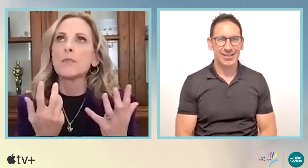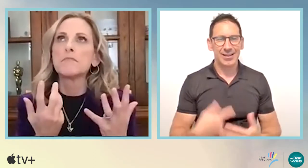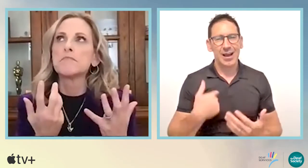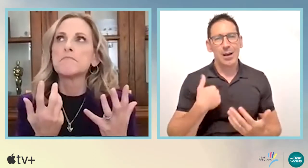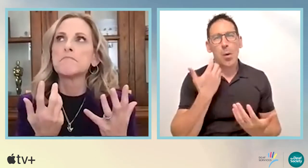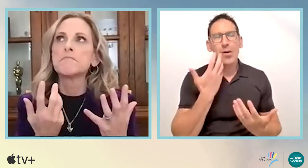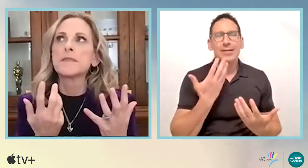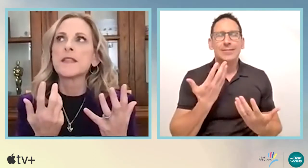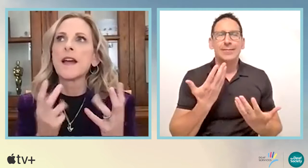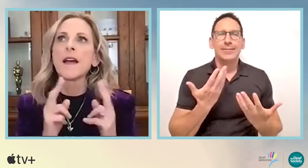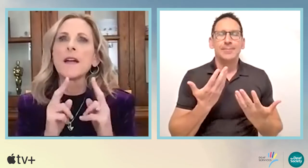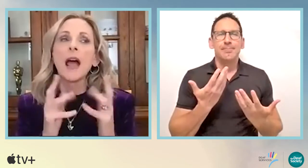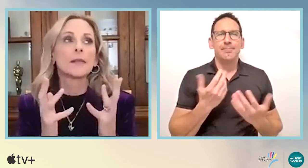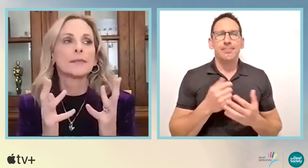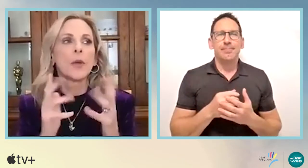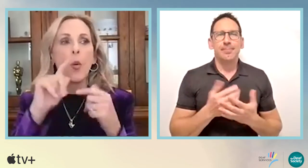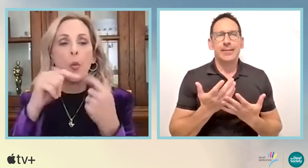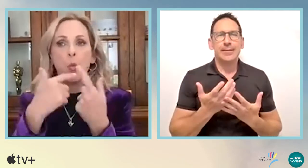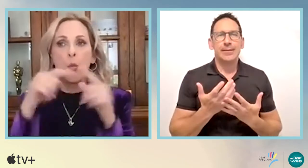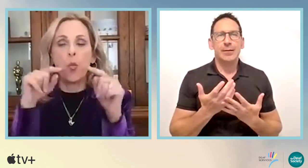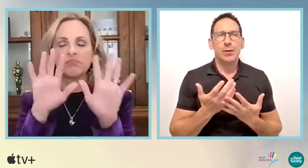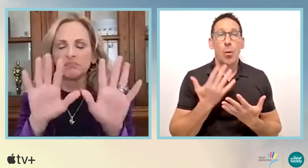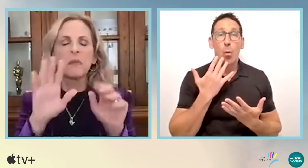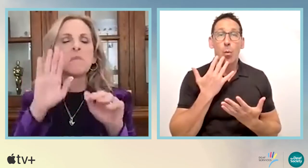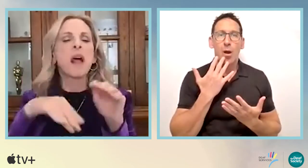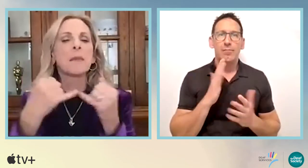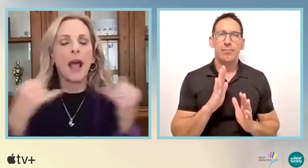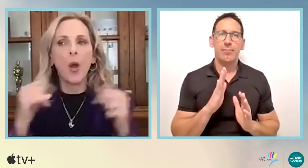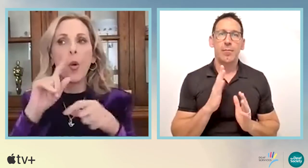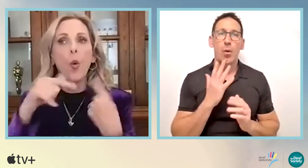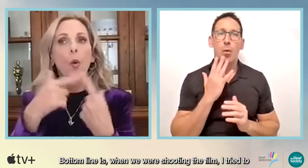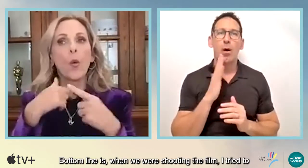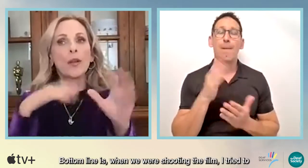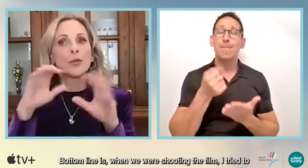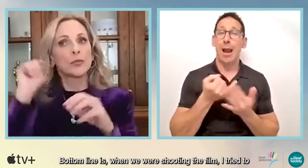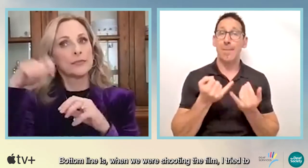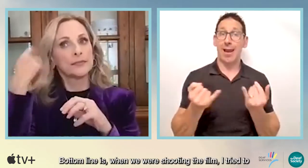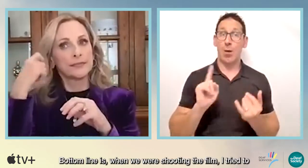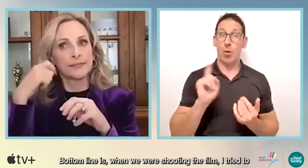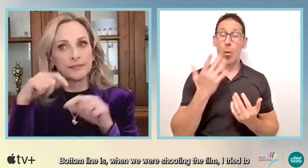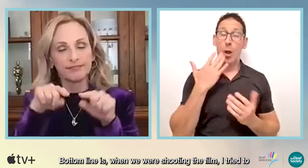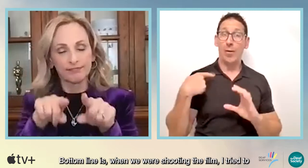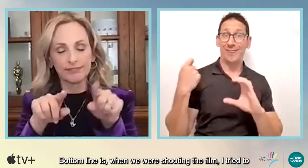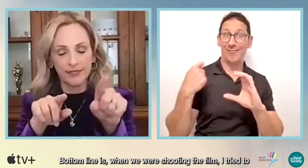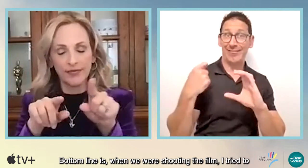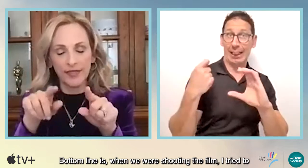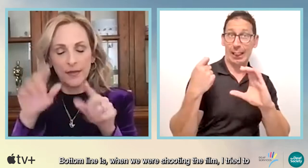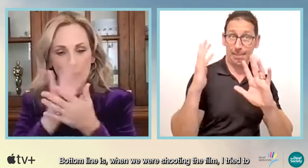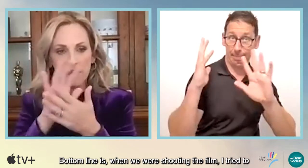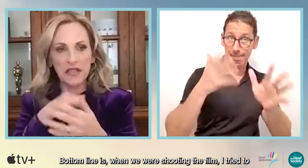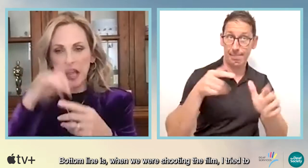I'm always, but bottom line is when we